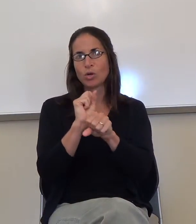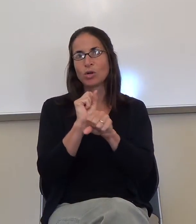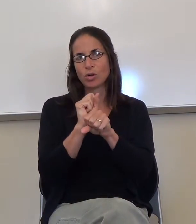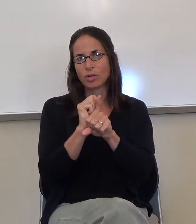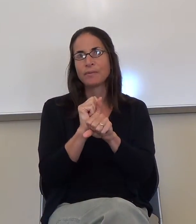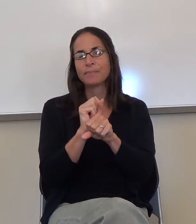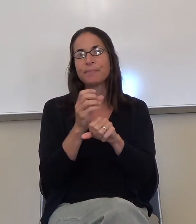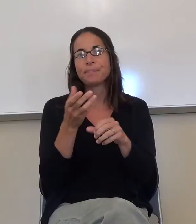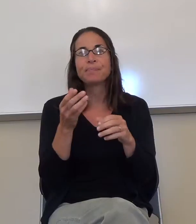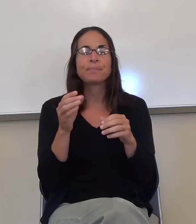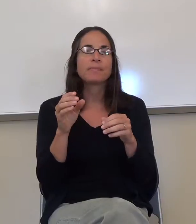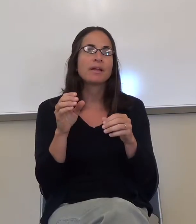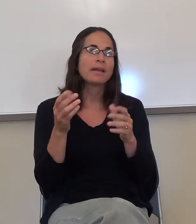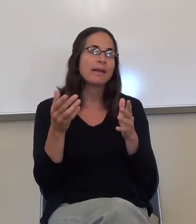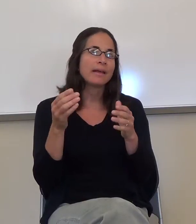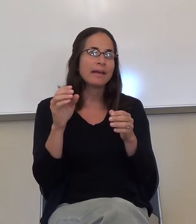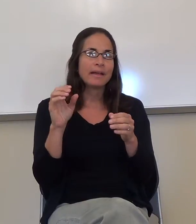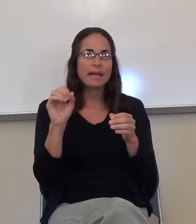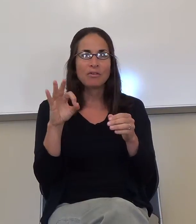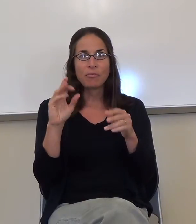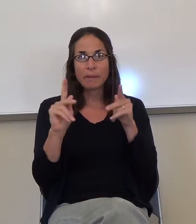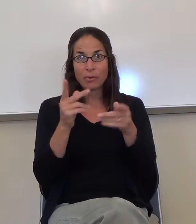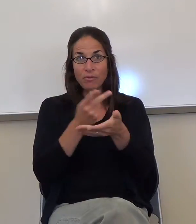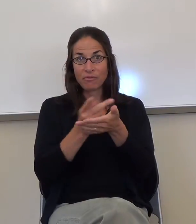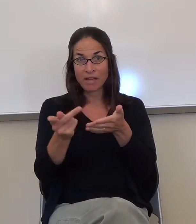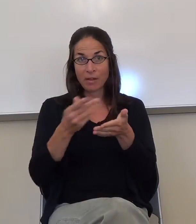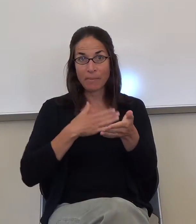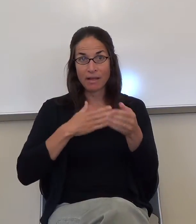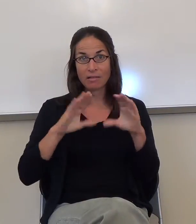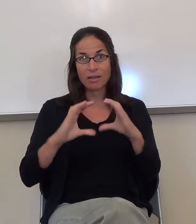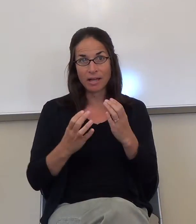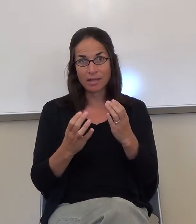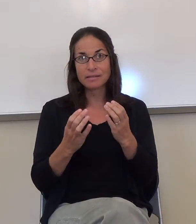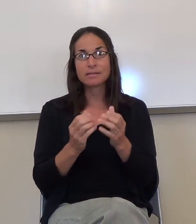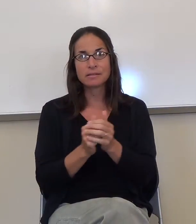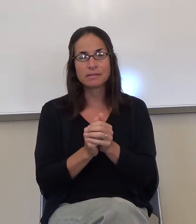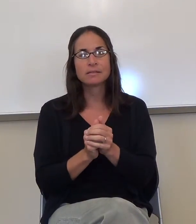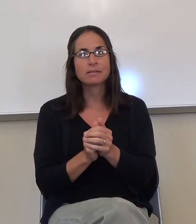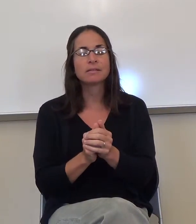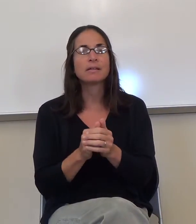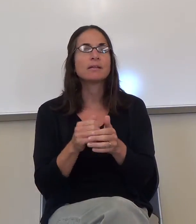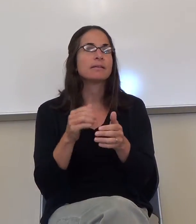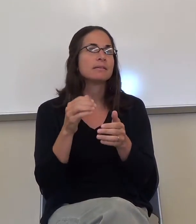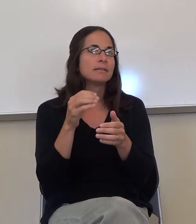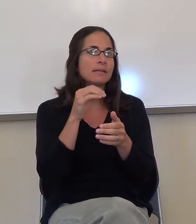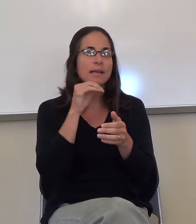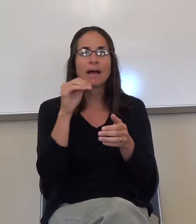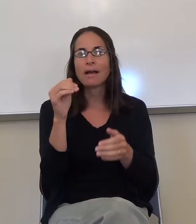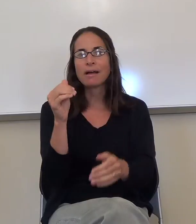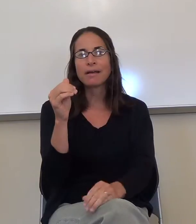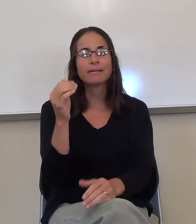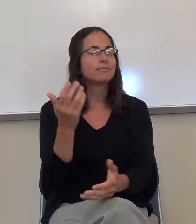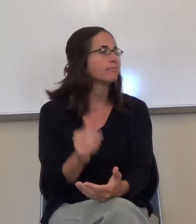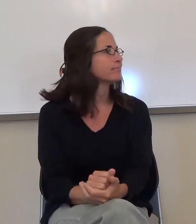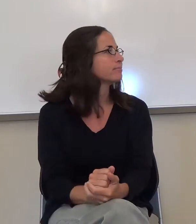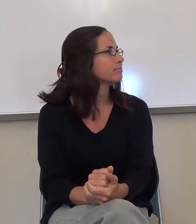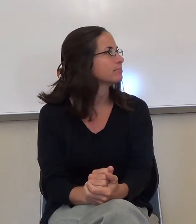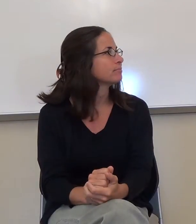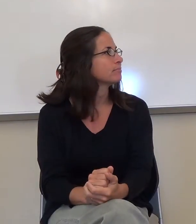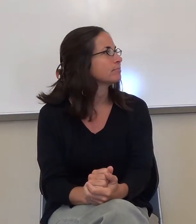if you get, if people fail my classes, it's not because you get bad